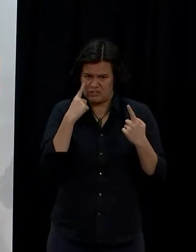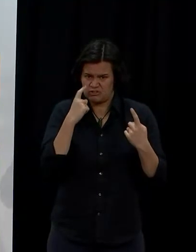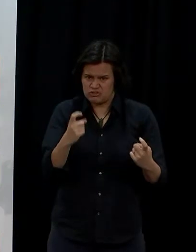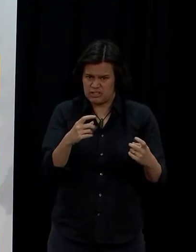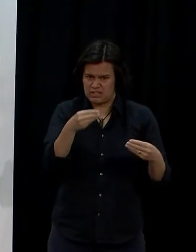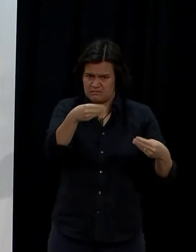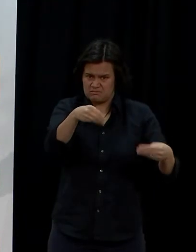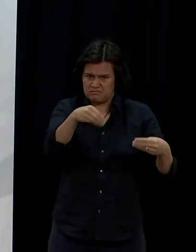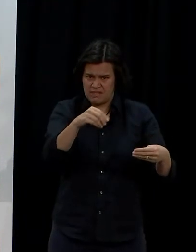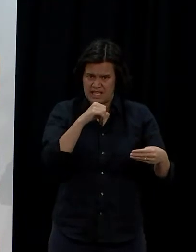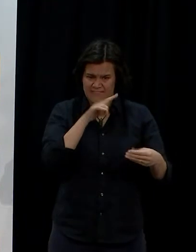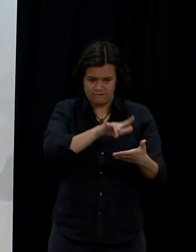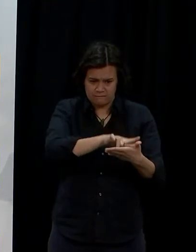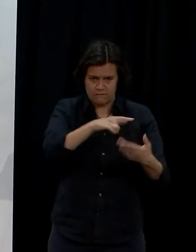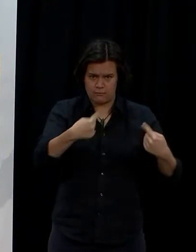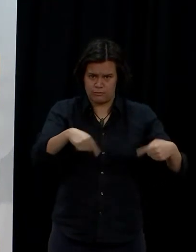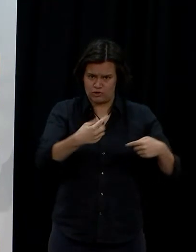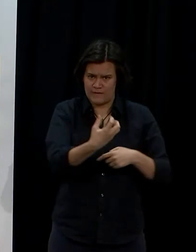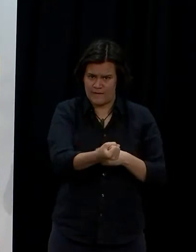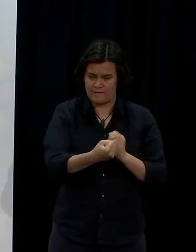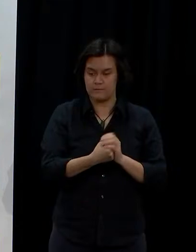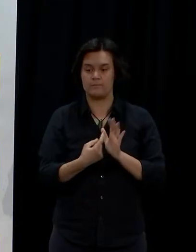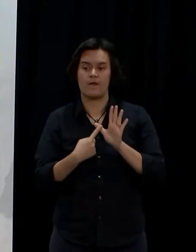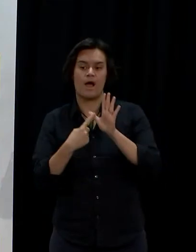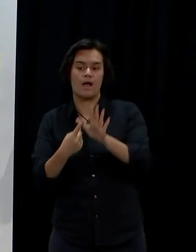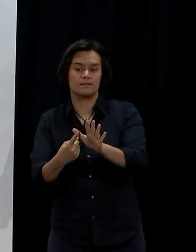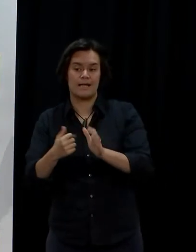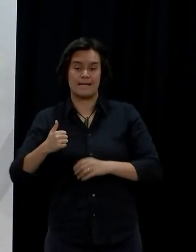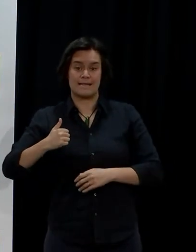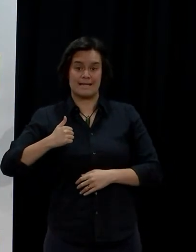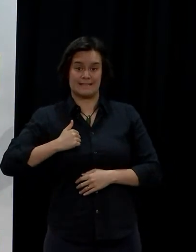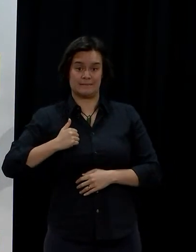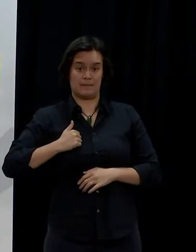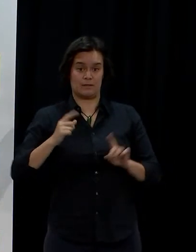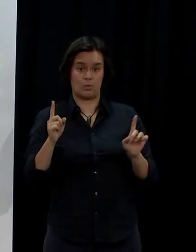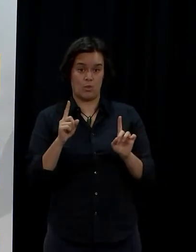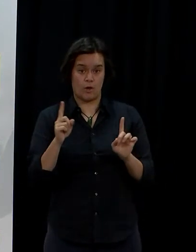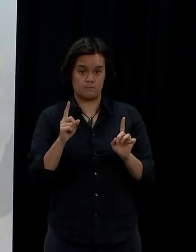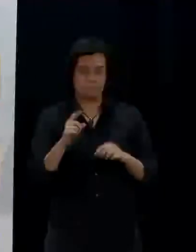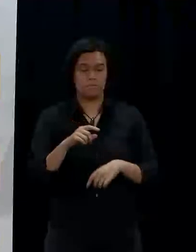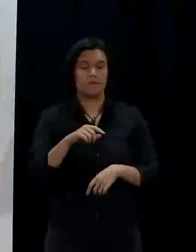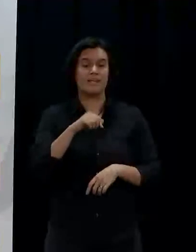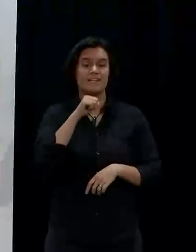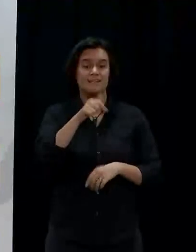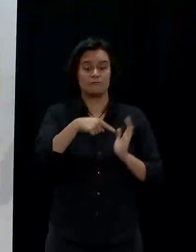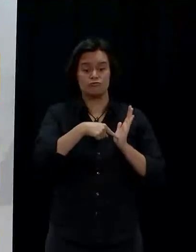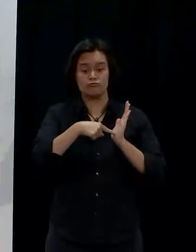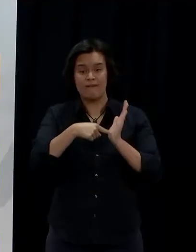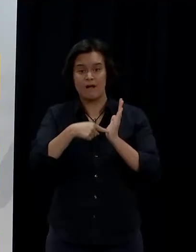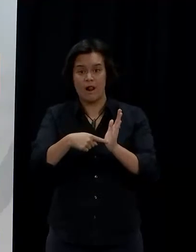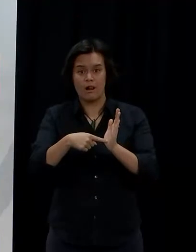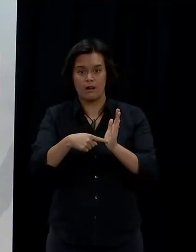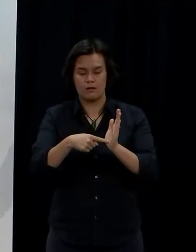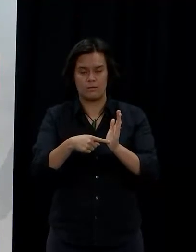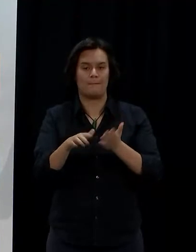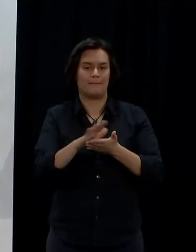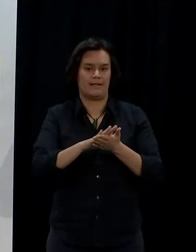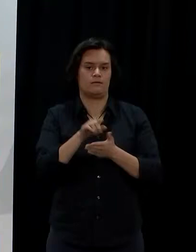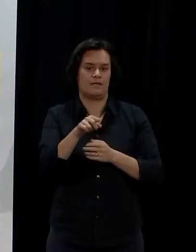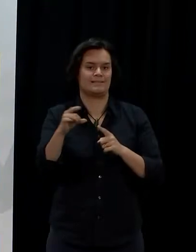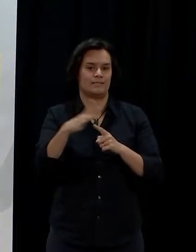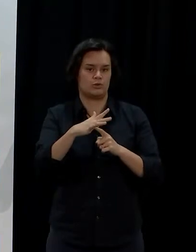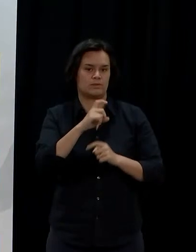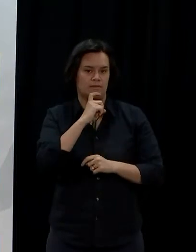around really only those people who are deemed to be essential workers and who are required to move